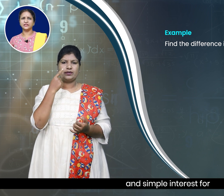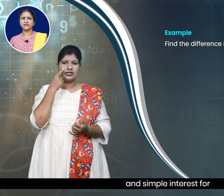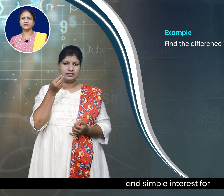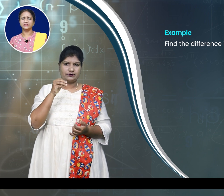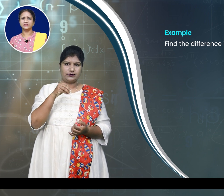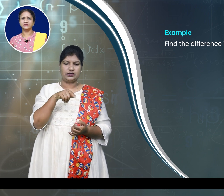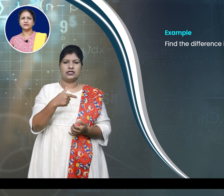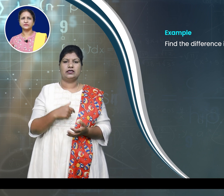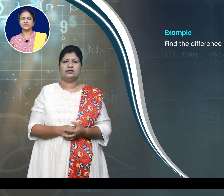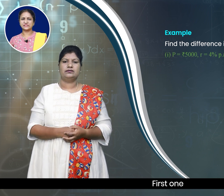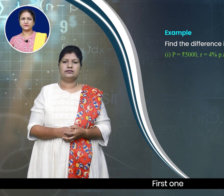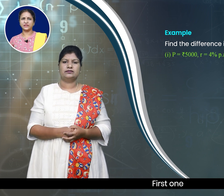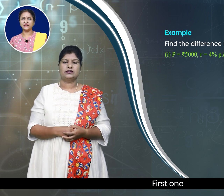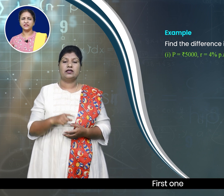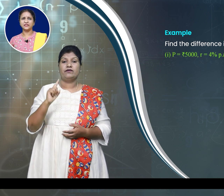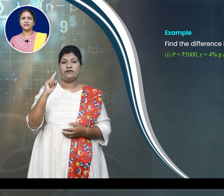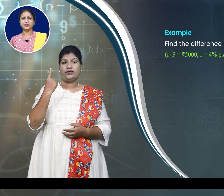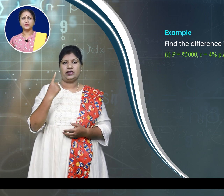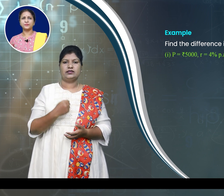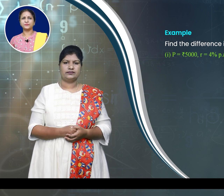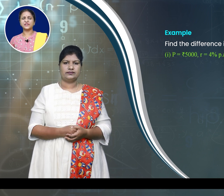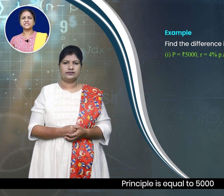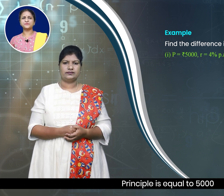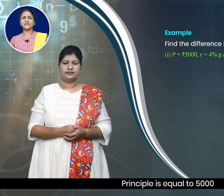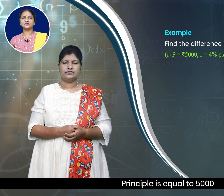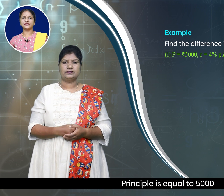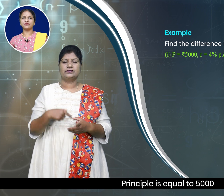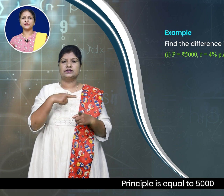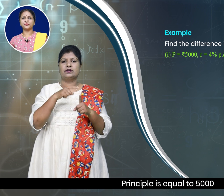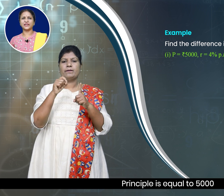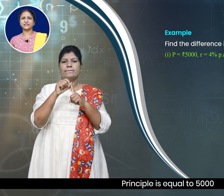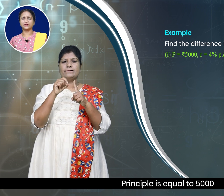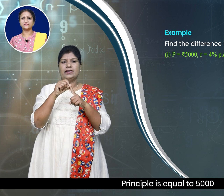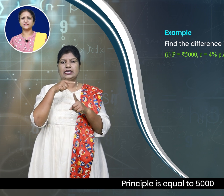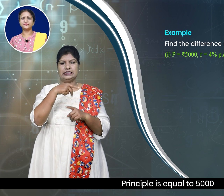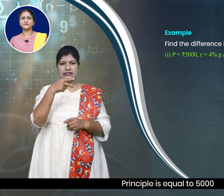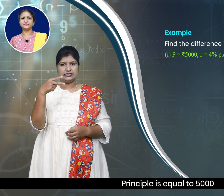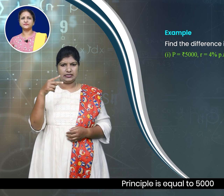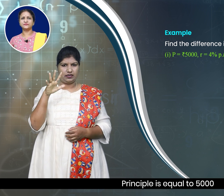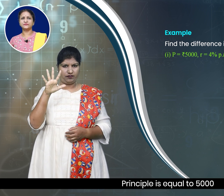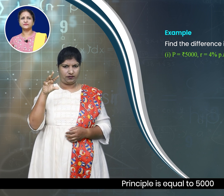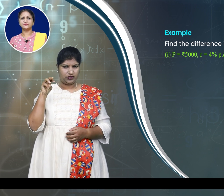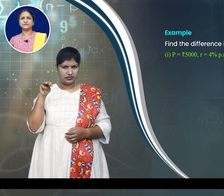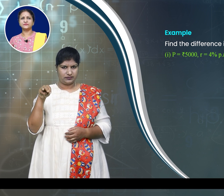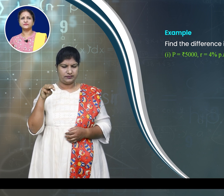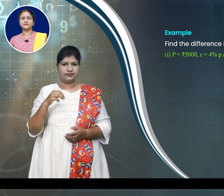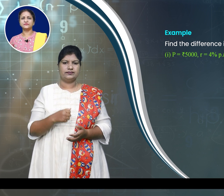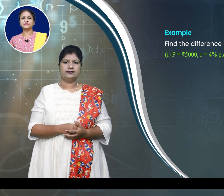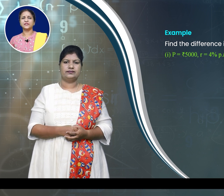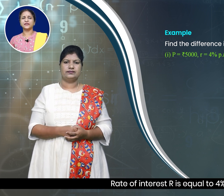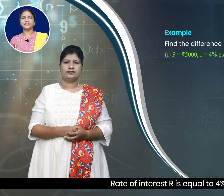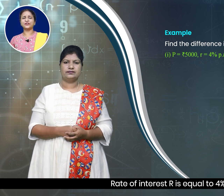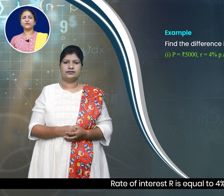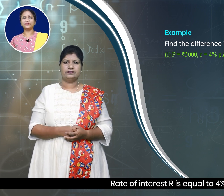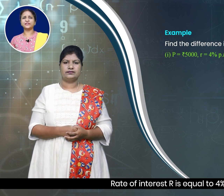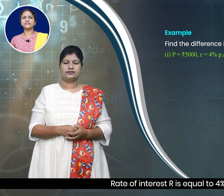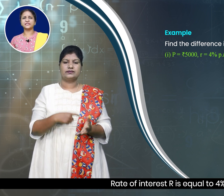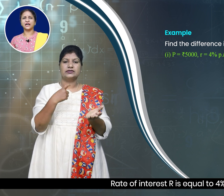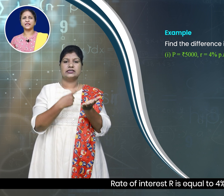first one, principal is equal to 5000, rate of interest R